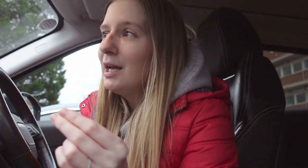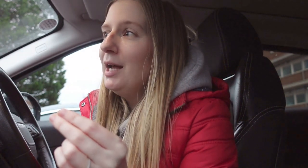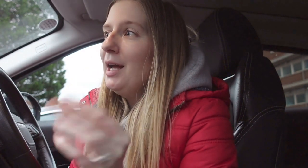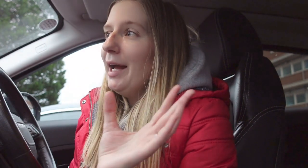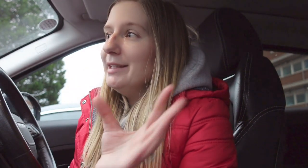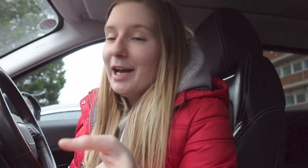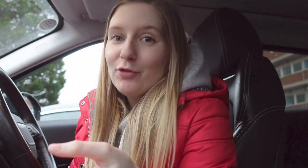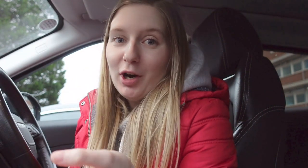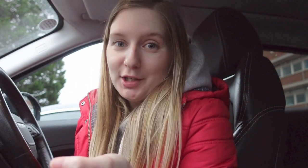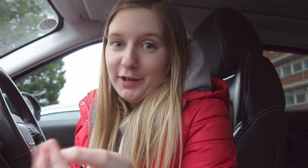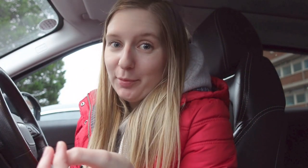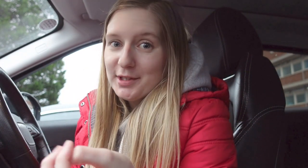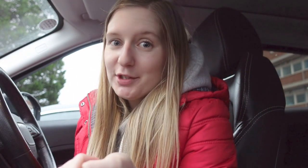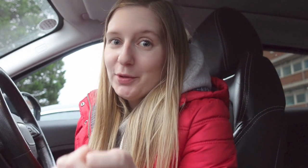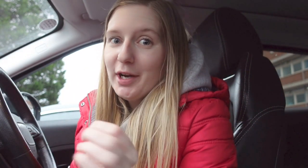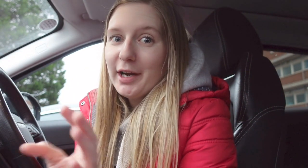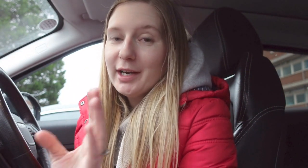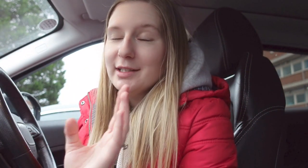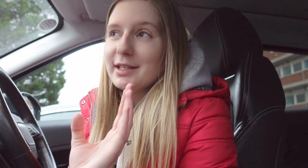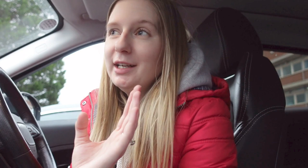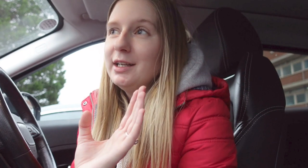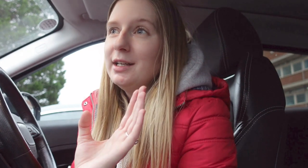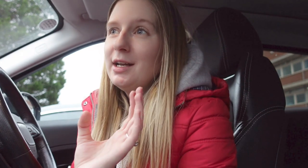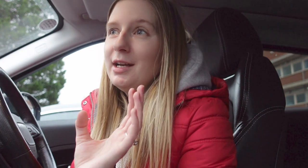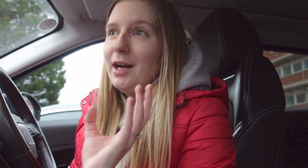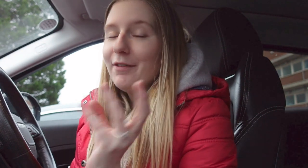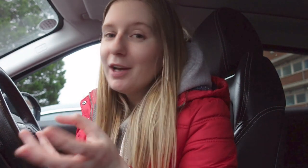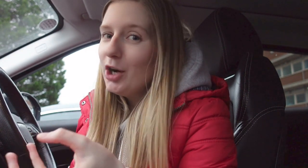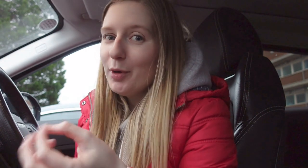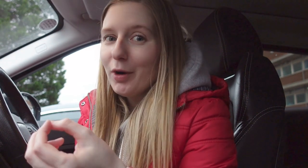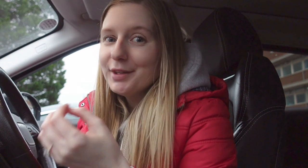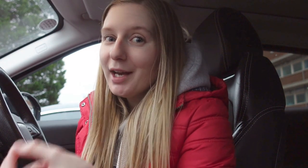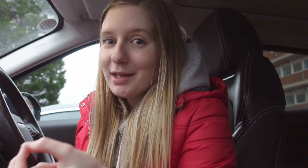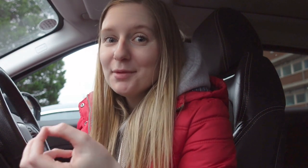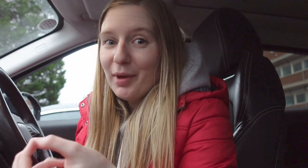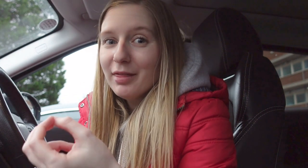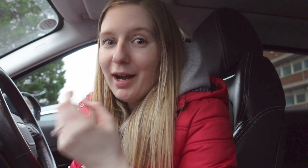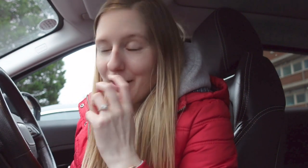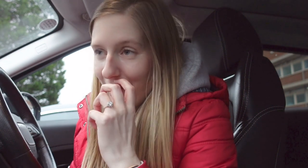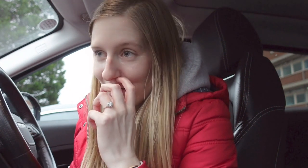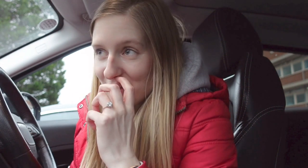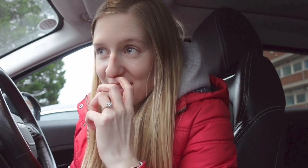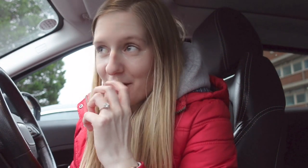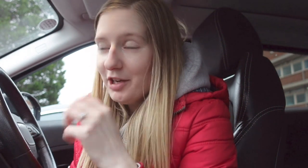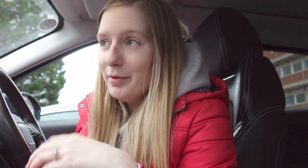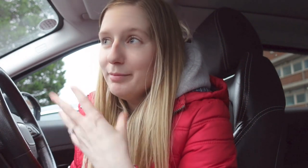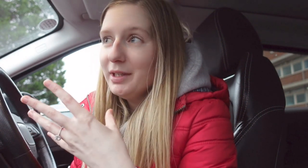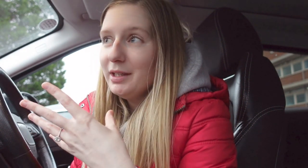as a deaf or hard of hearing business owner and I feel a little bit worried that it hasn't been that and that actually it's kind of been me